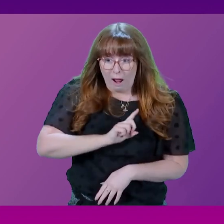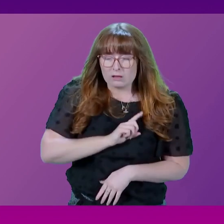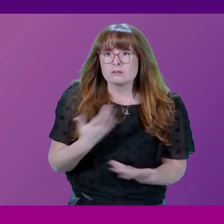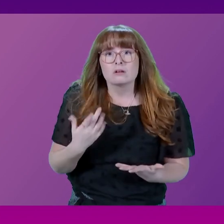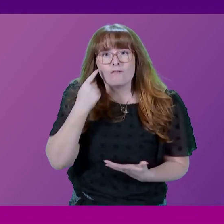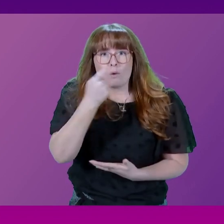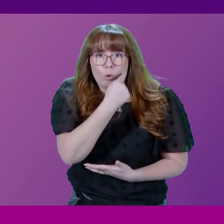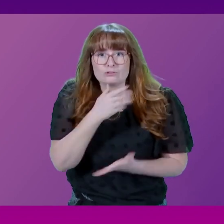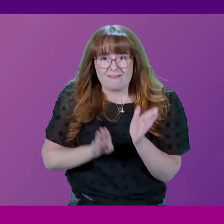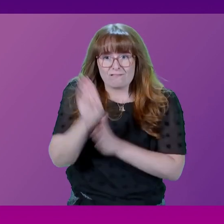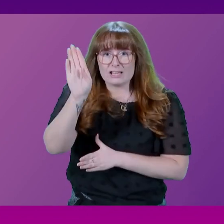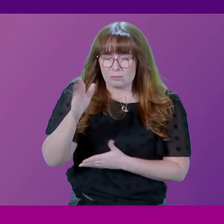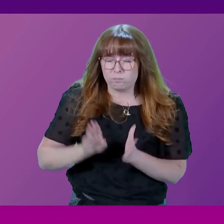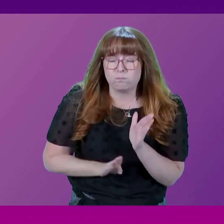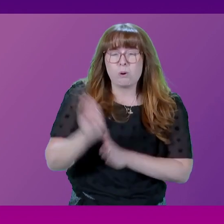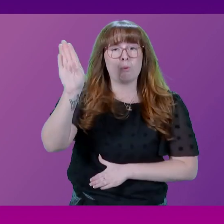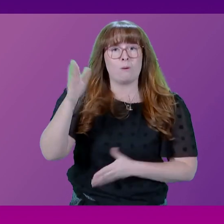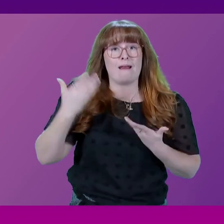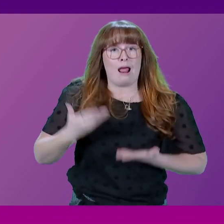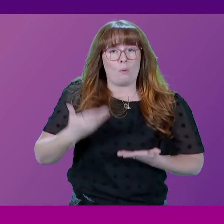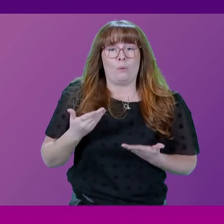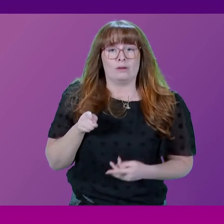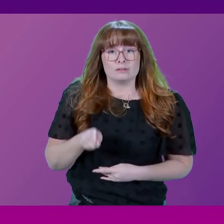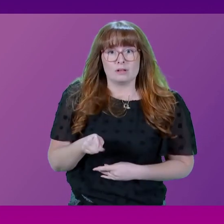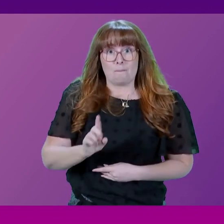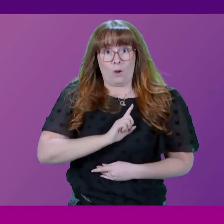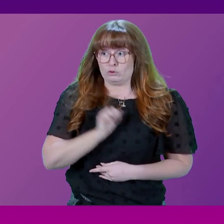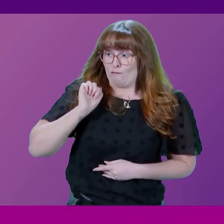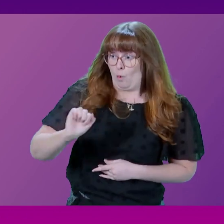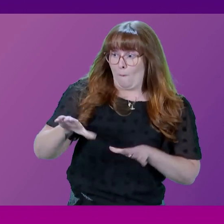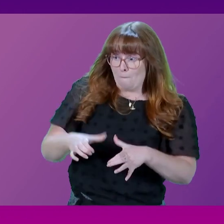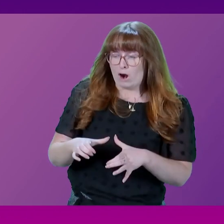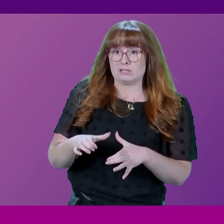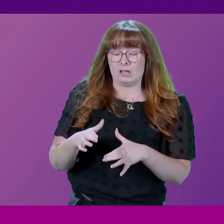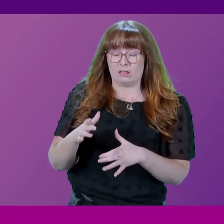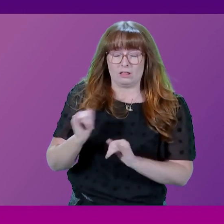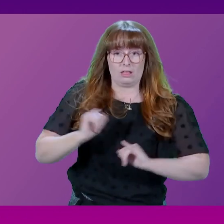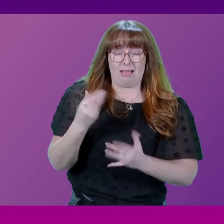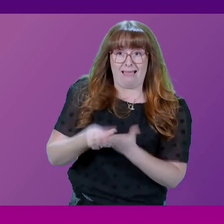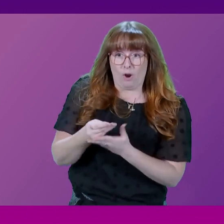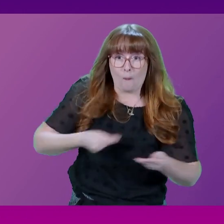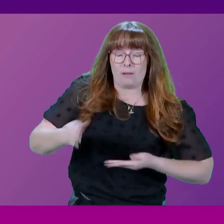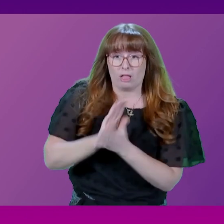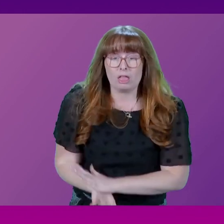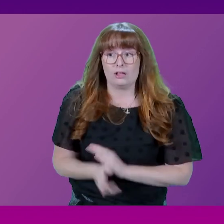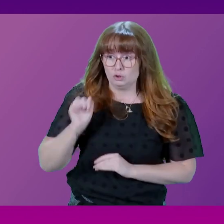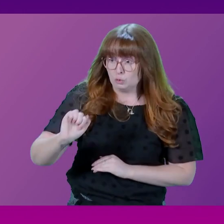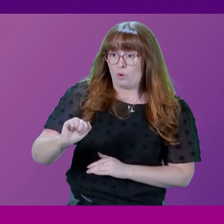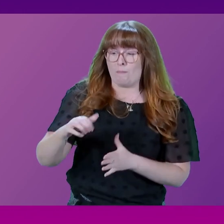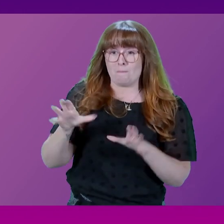inflation is sky high. Inflation is sky high because of his party's complete economic mismanagement